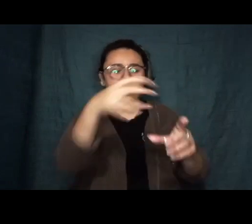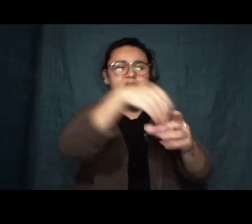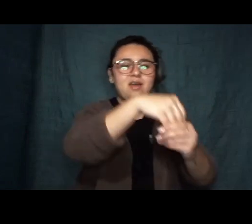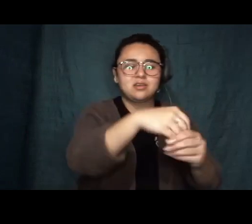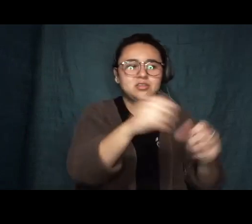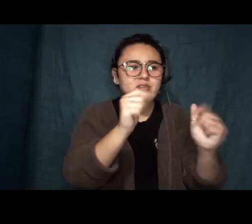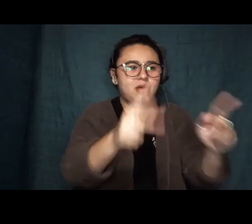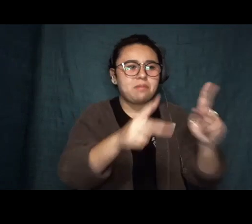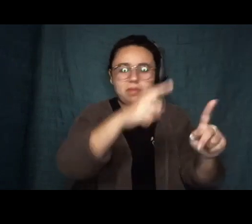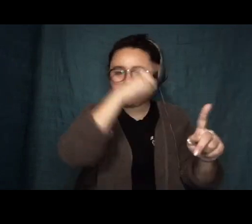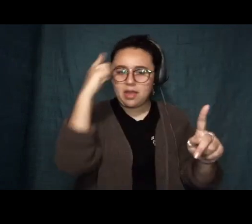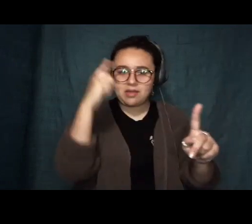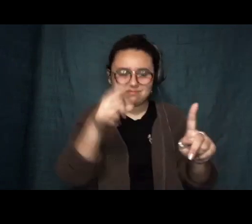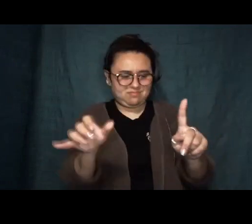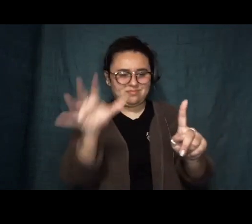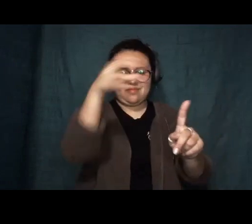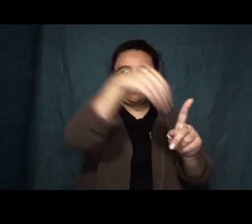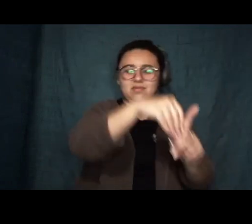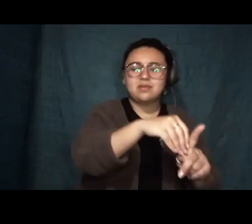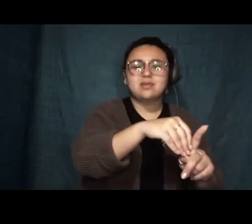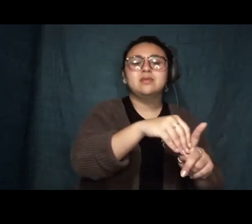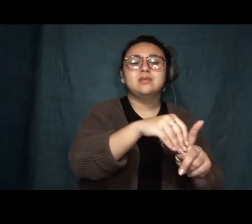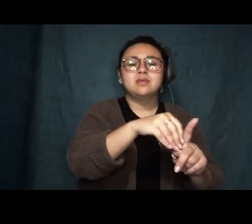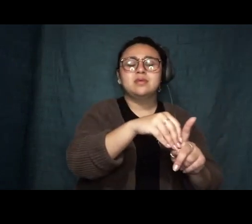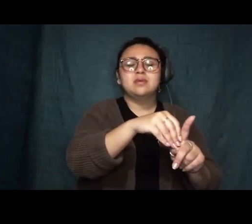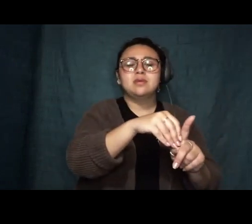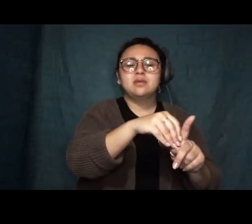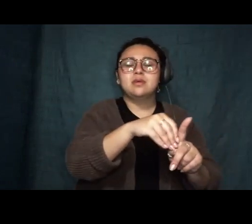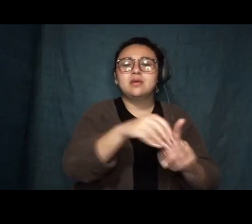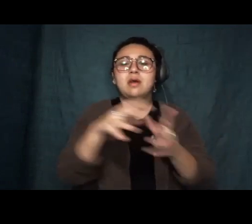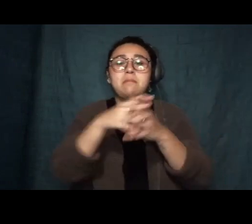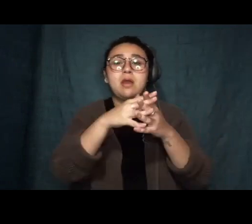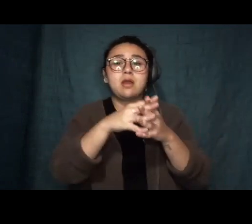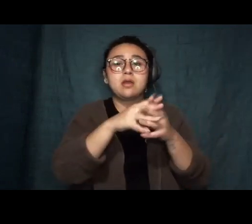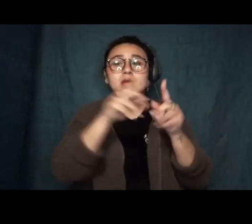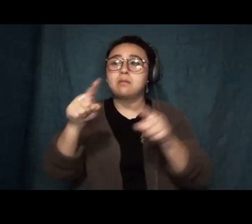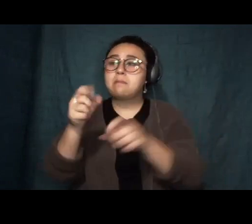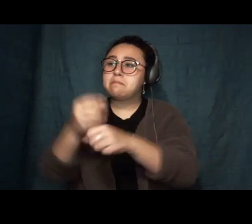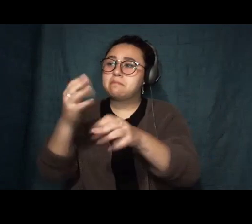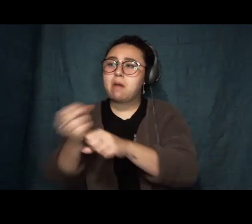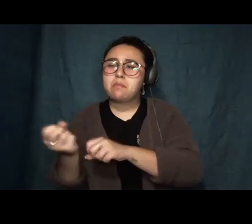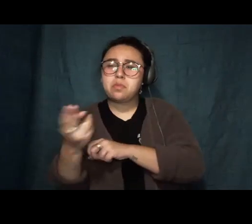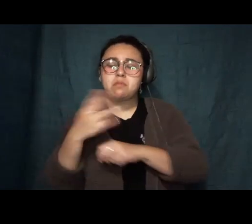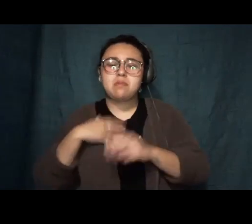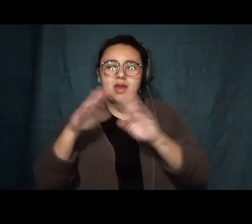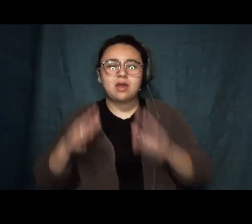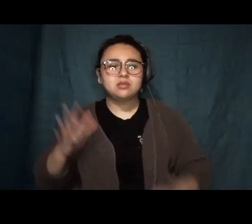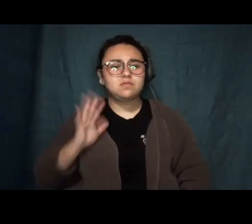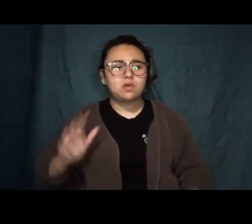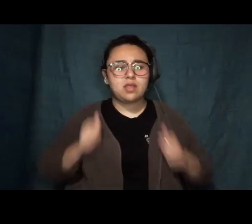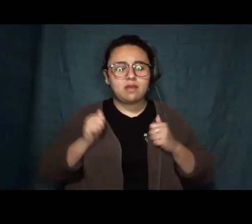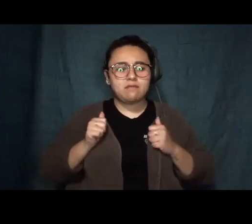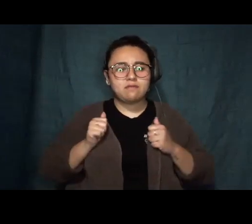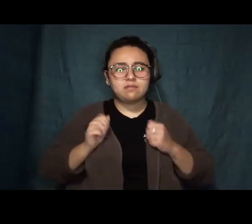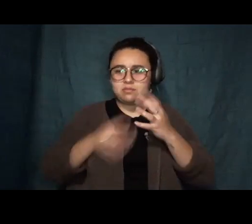bombed my house in a former life. America imprisoned me in a former life. America killed